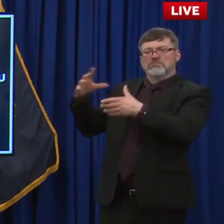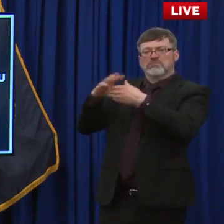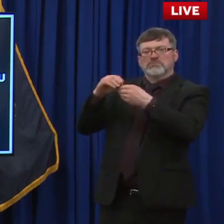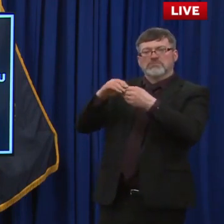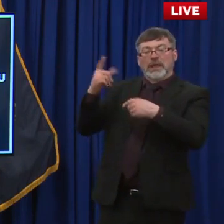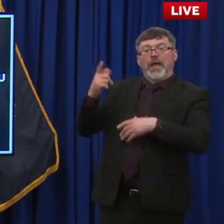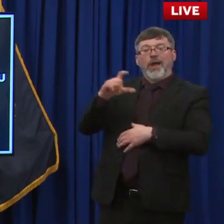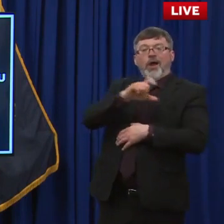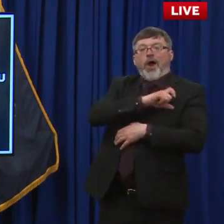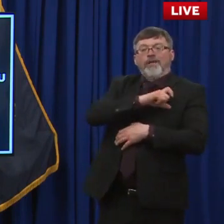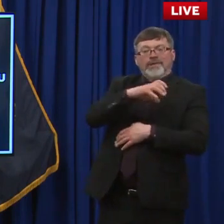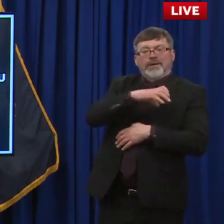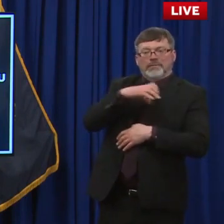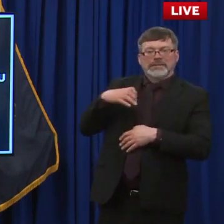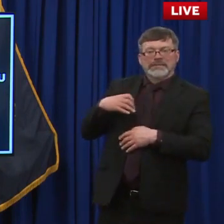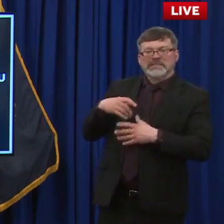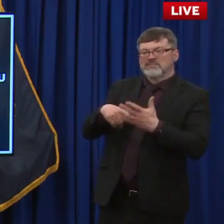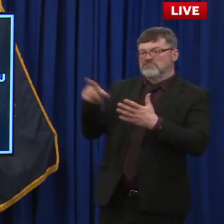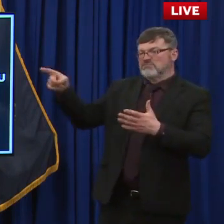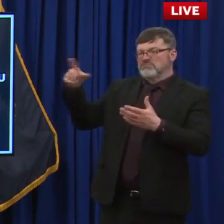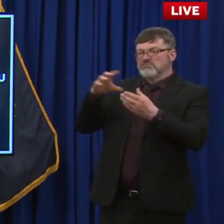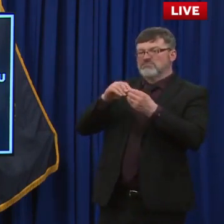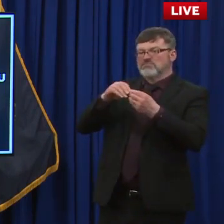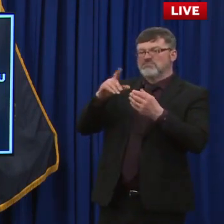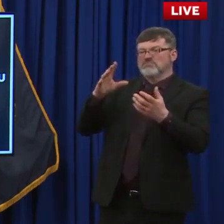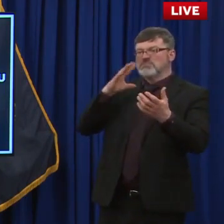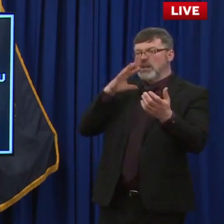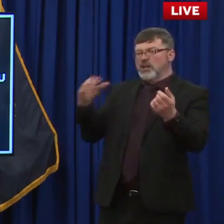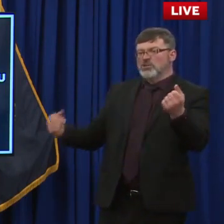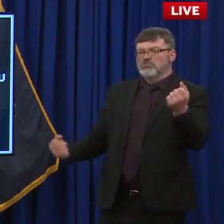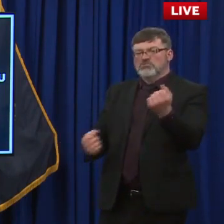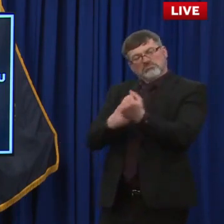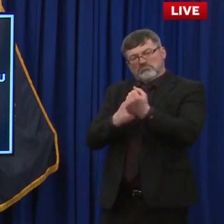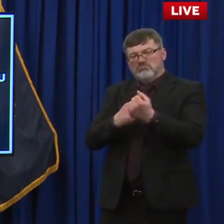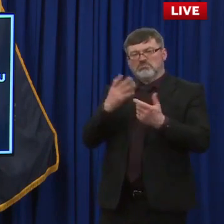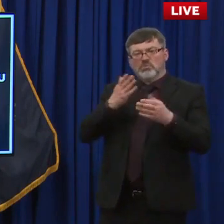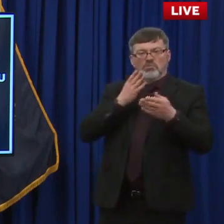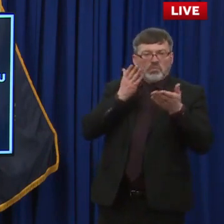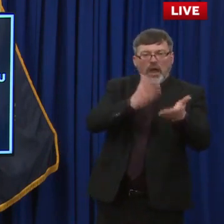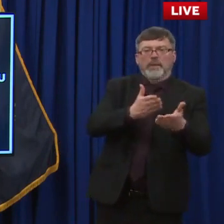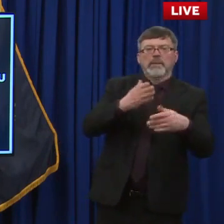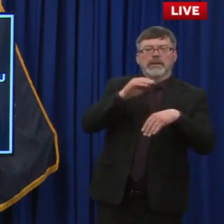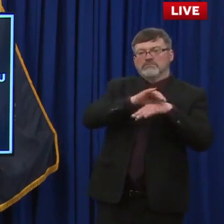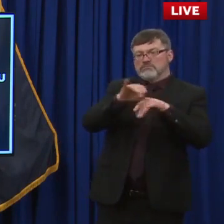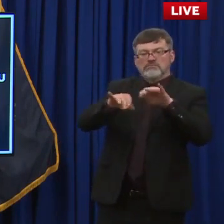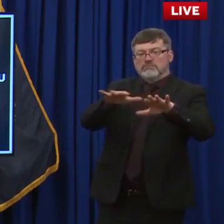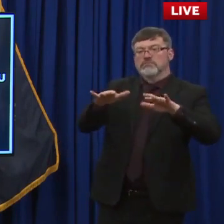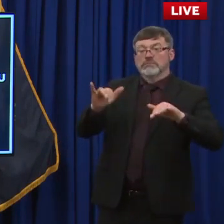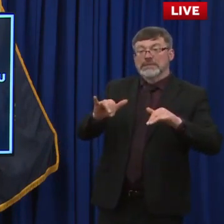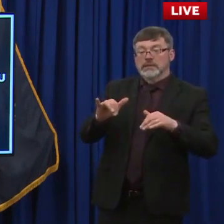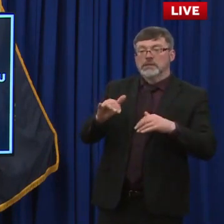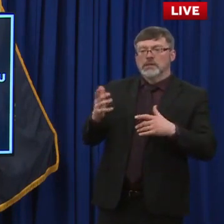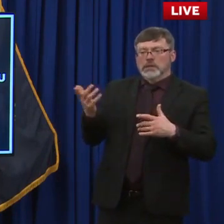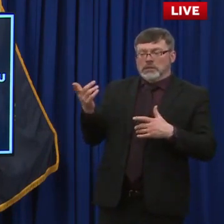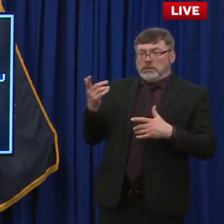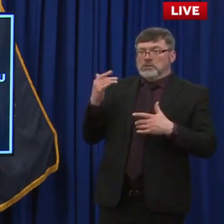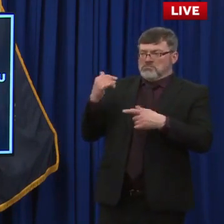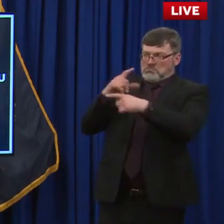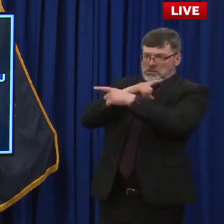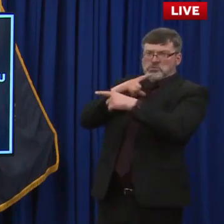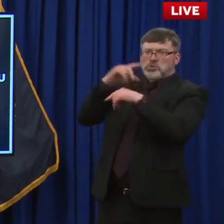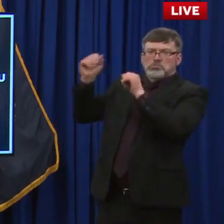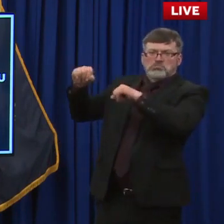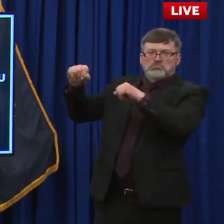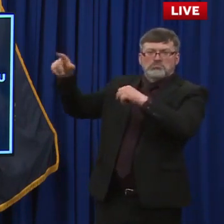as we speak potentially, they're talking about this in the state Senate right now, and some of those things could be going a little sideways in terms of the data collection. Is it time, uh,